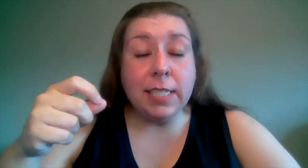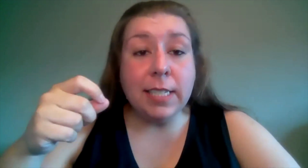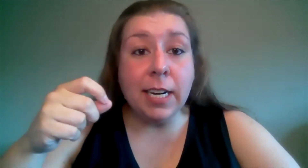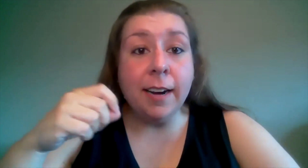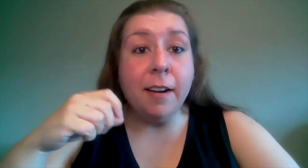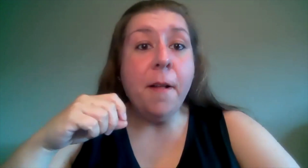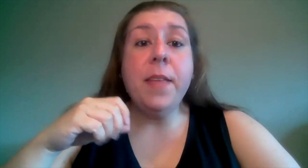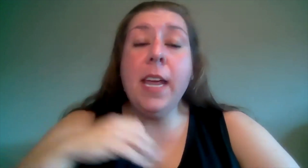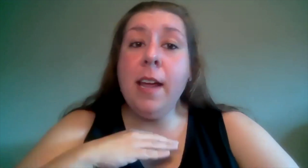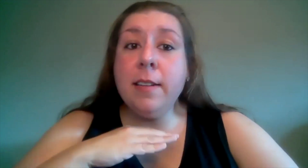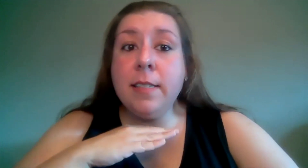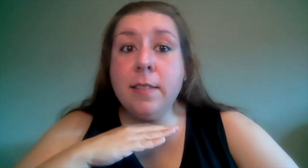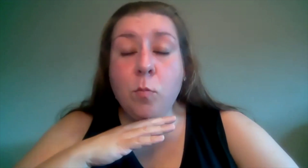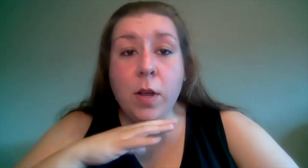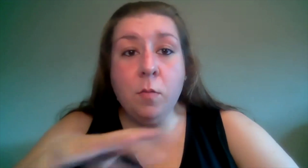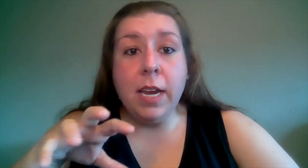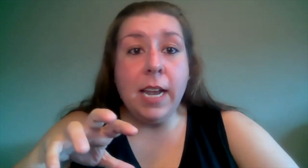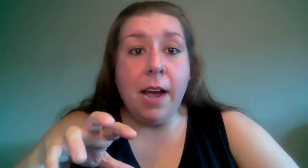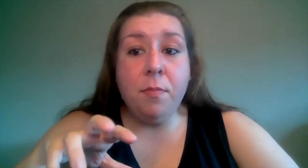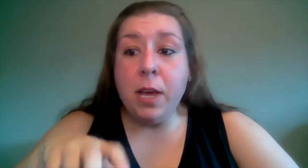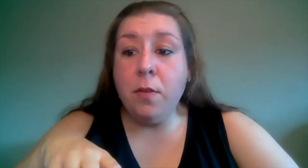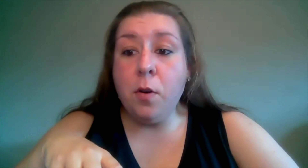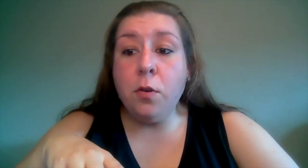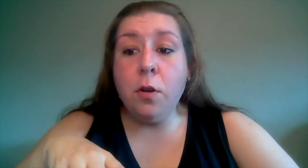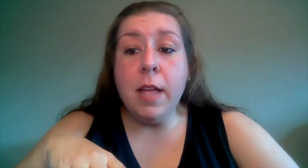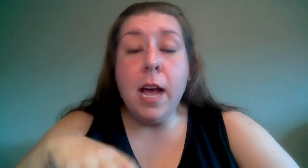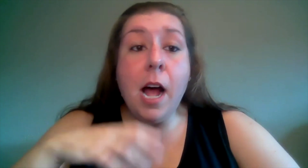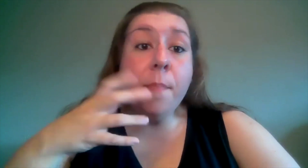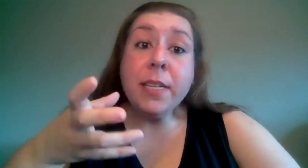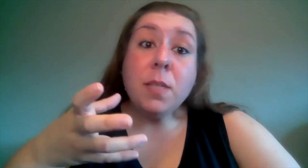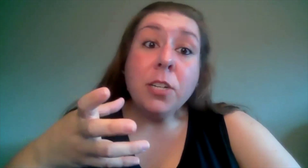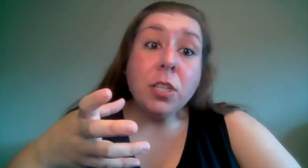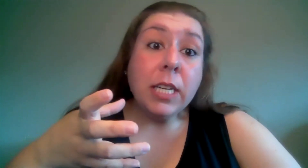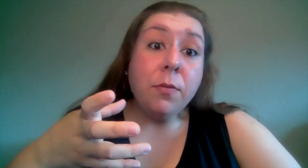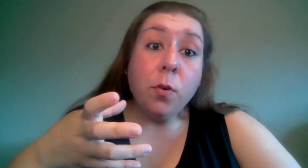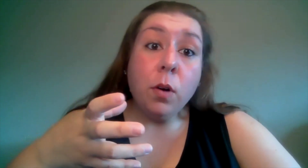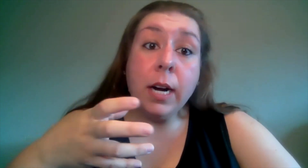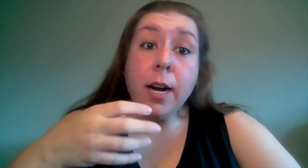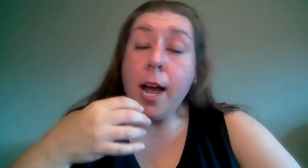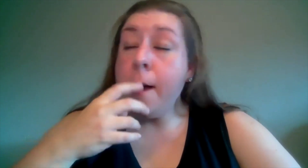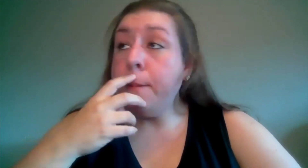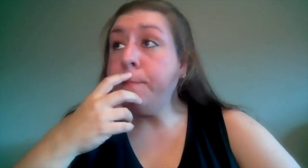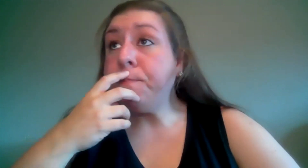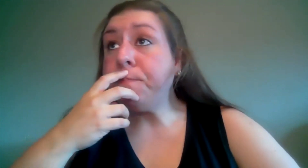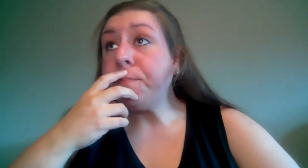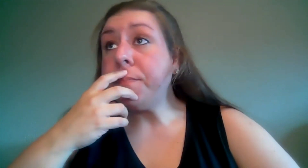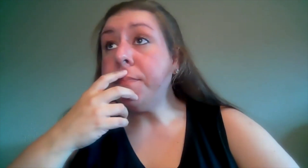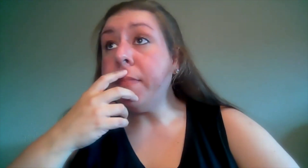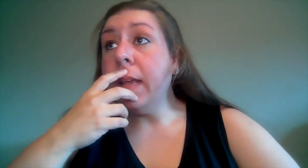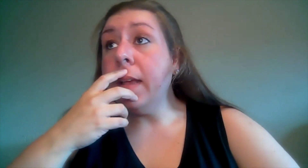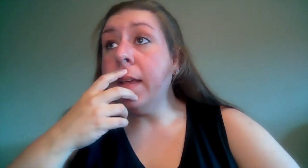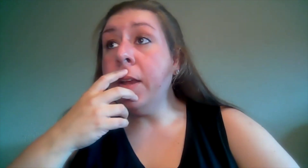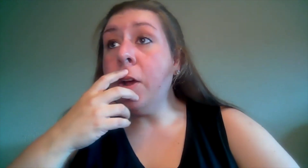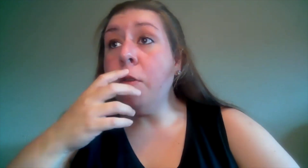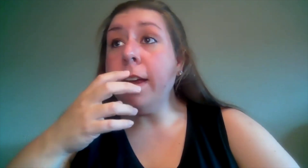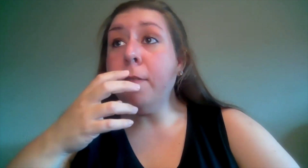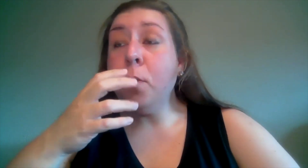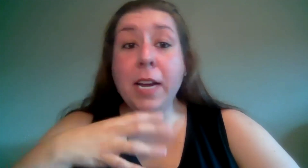easier is when we can have piano vocal um especially for um you know when we're